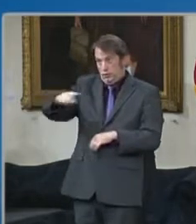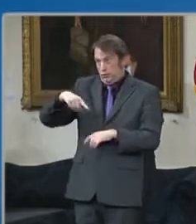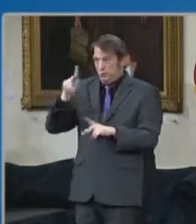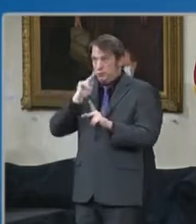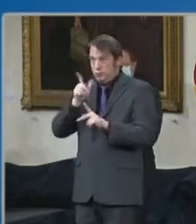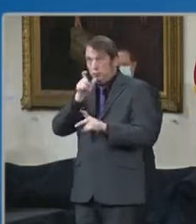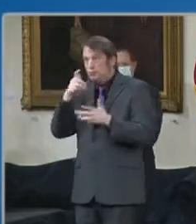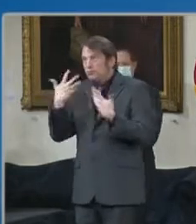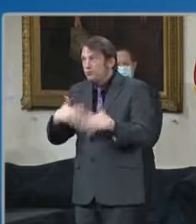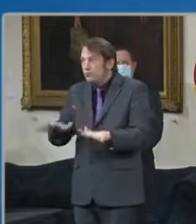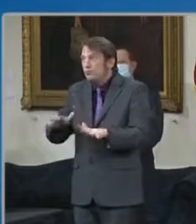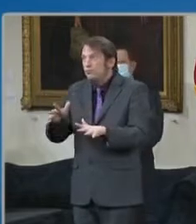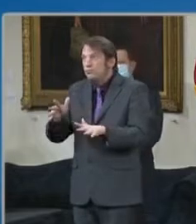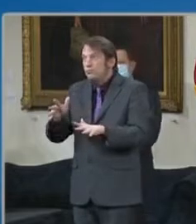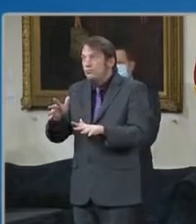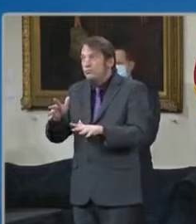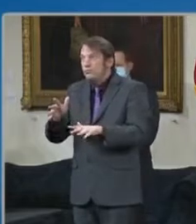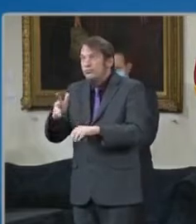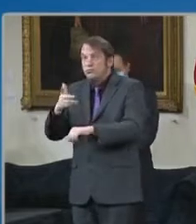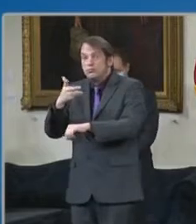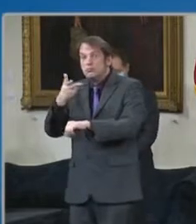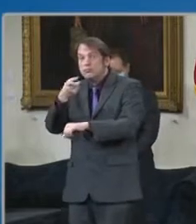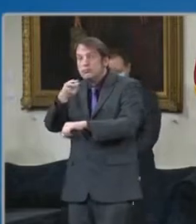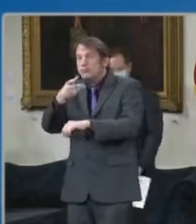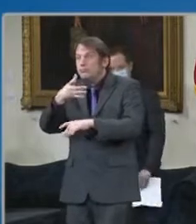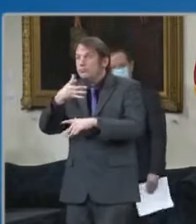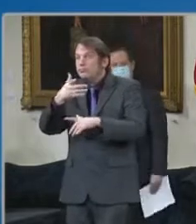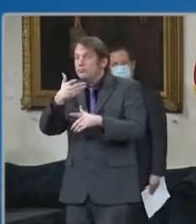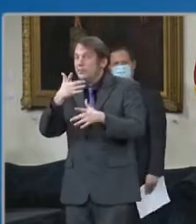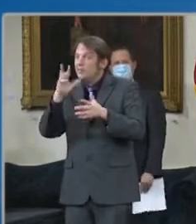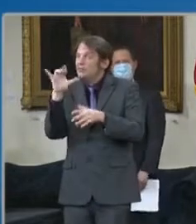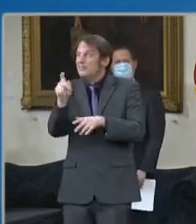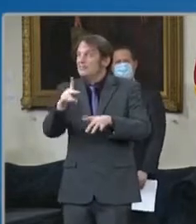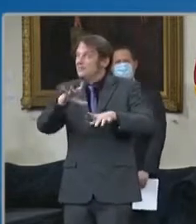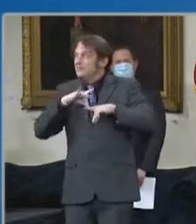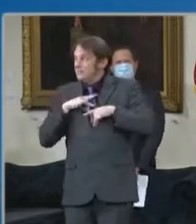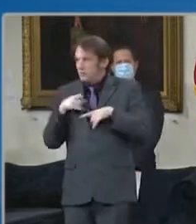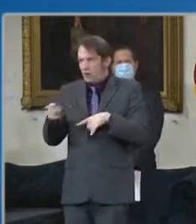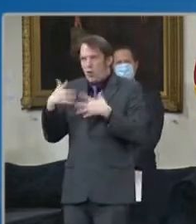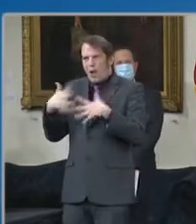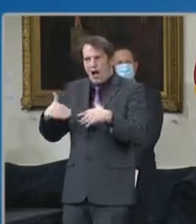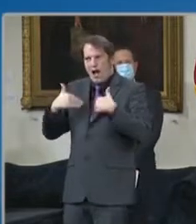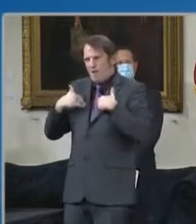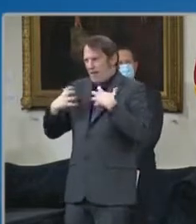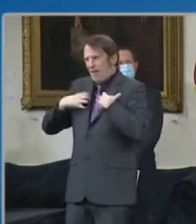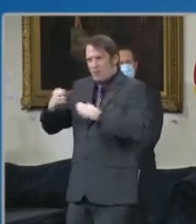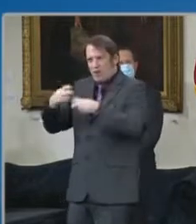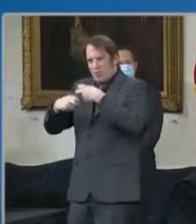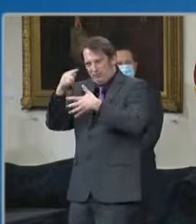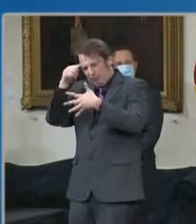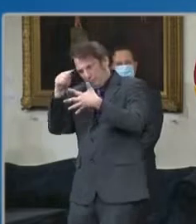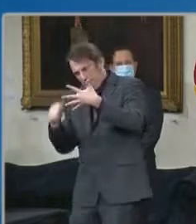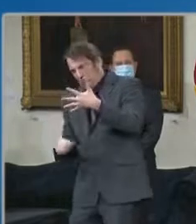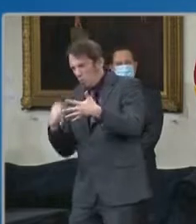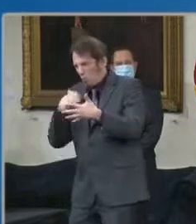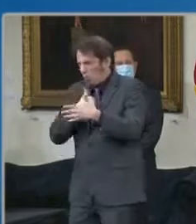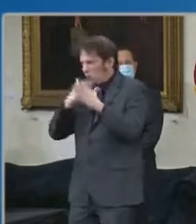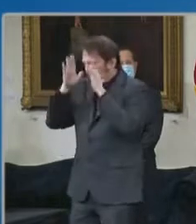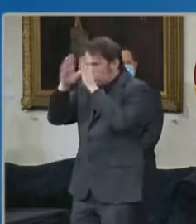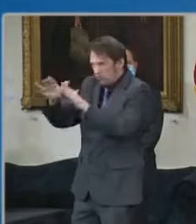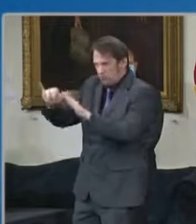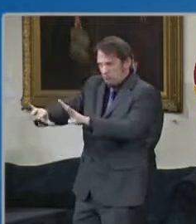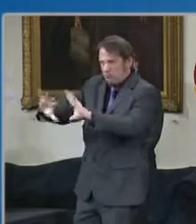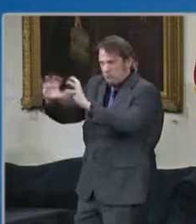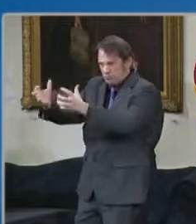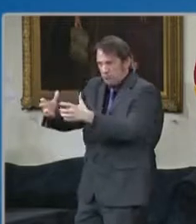condition. The third and final wave of Marylanders in phase 2 will become eligible for